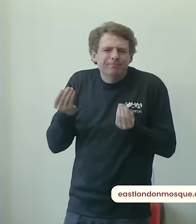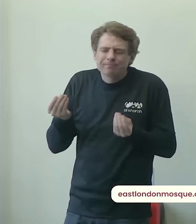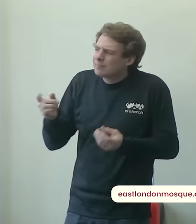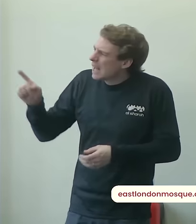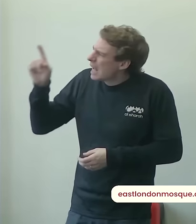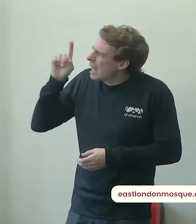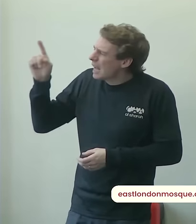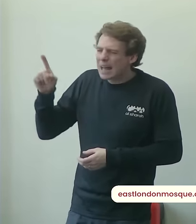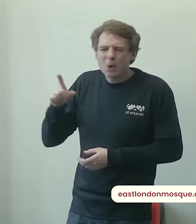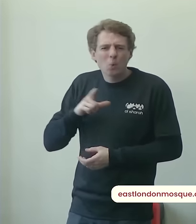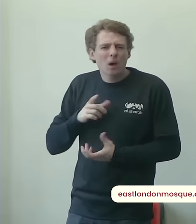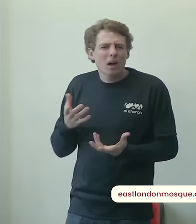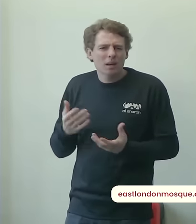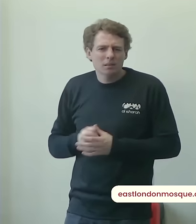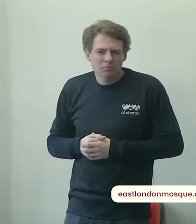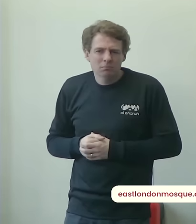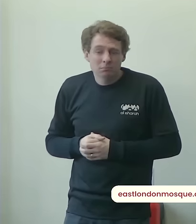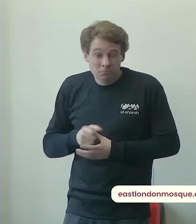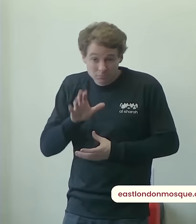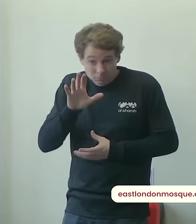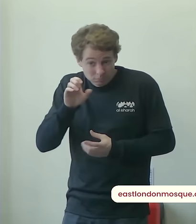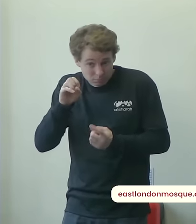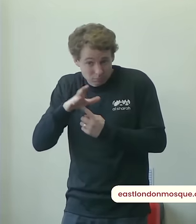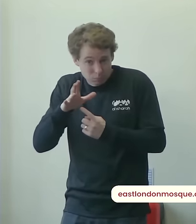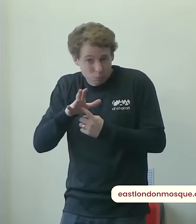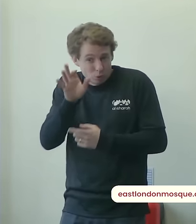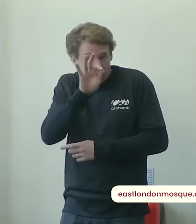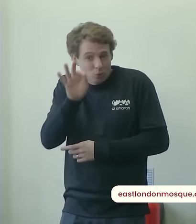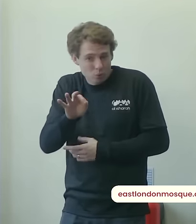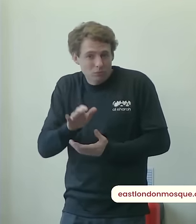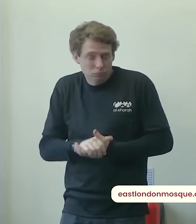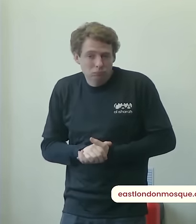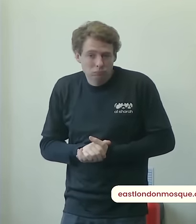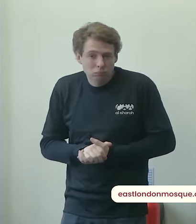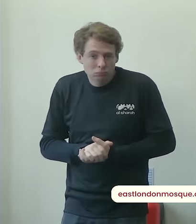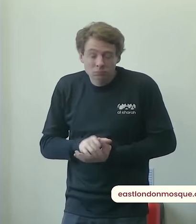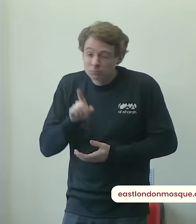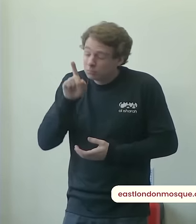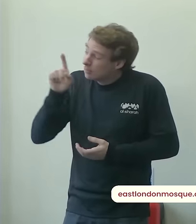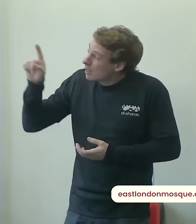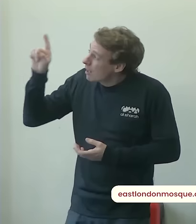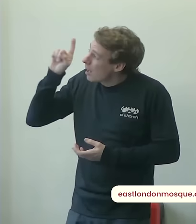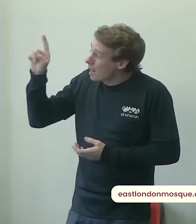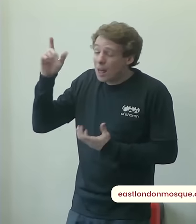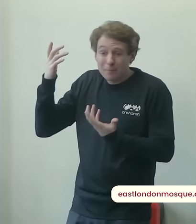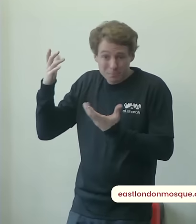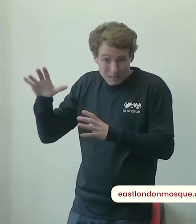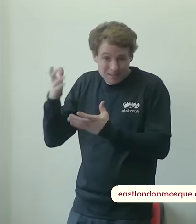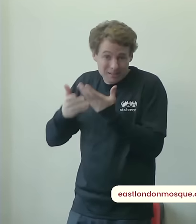that allah almighty mentions why he created us in the first place he didn't need to create